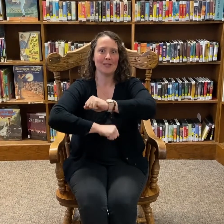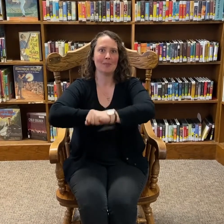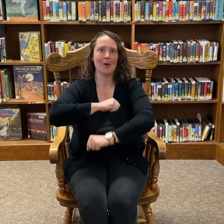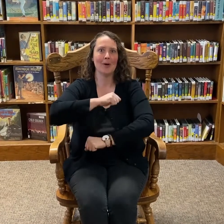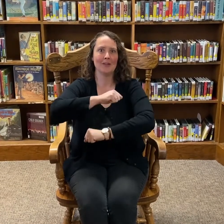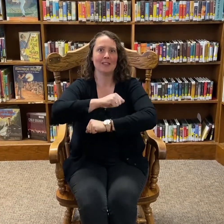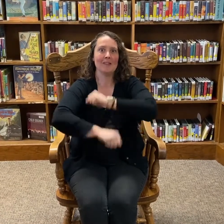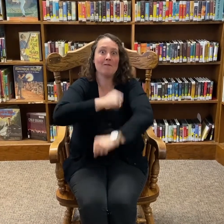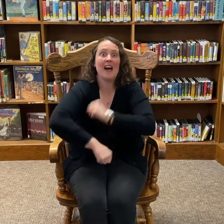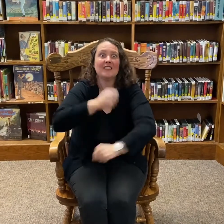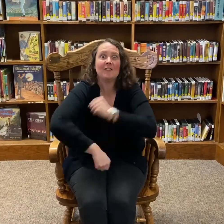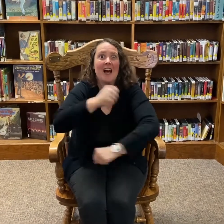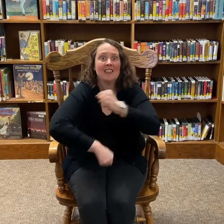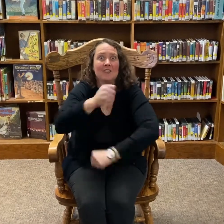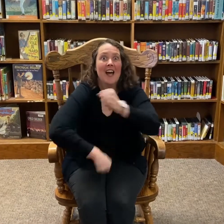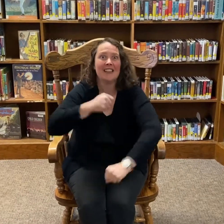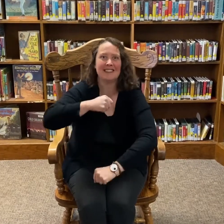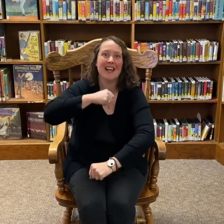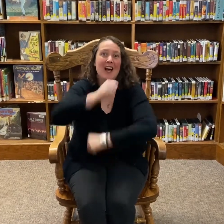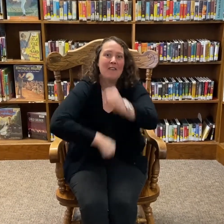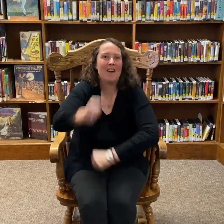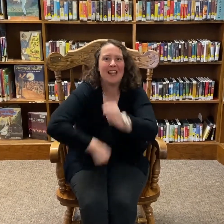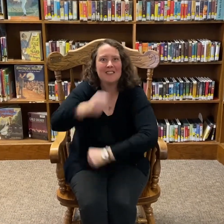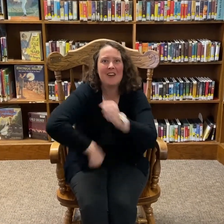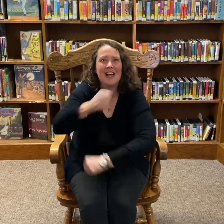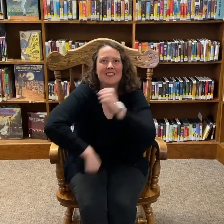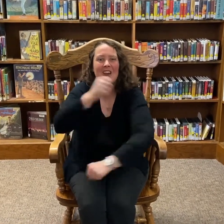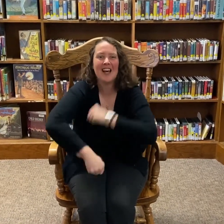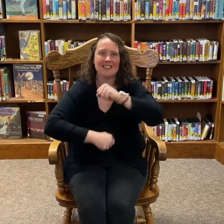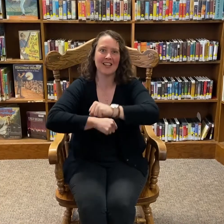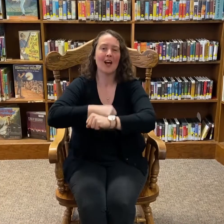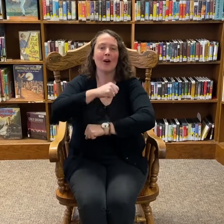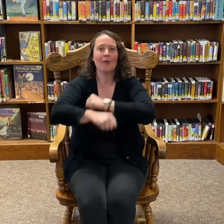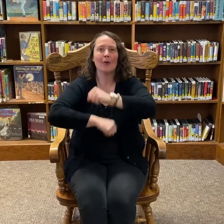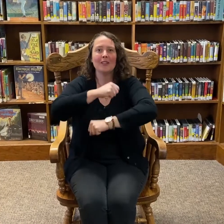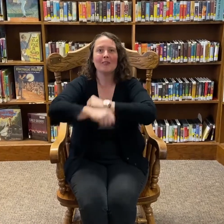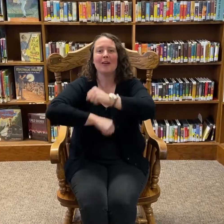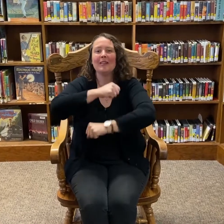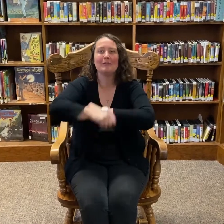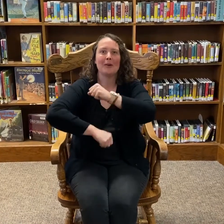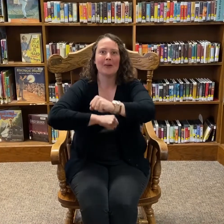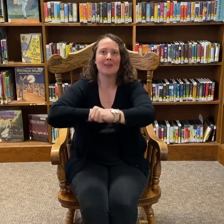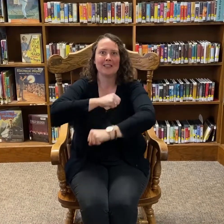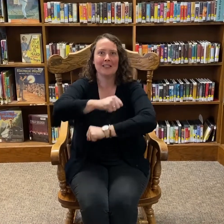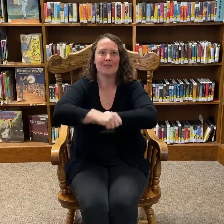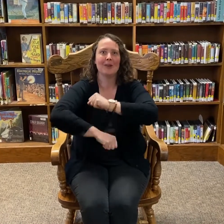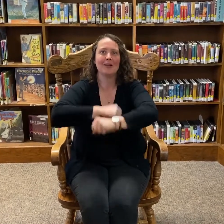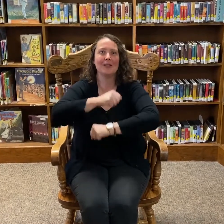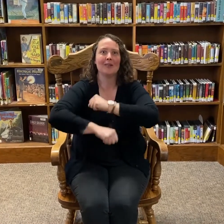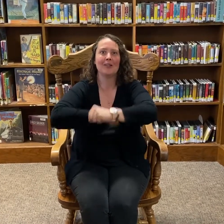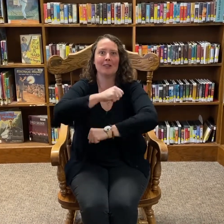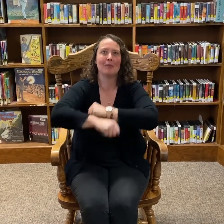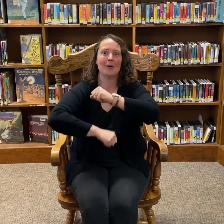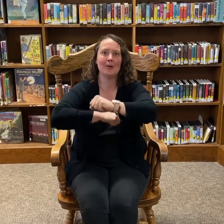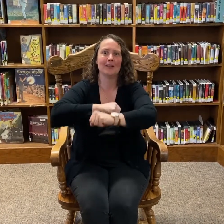poly. Fast, fast, fast, fast, fast. Roly roly poly, roly roly poly.